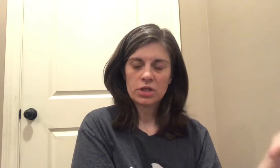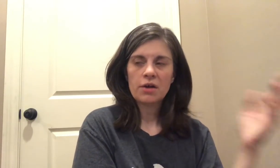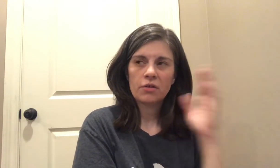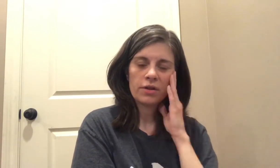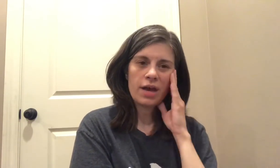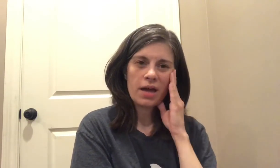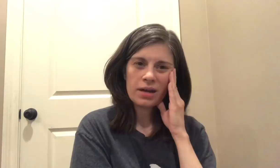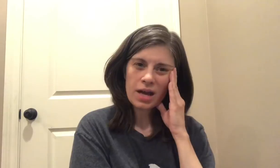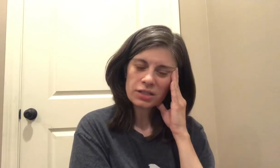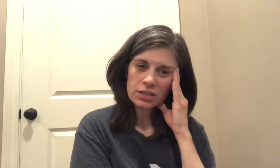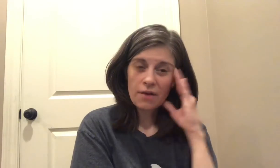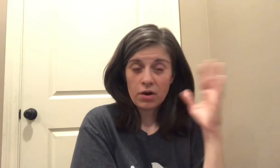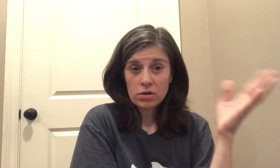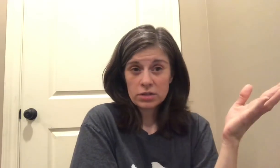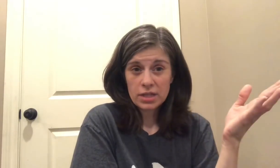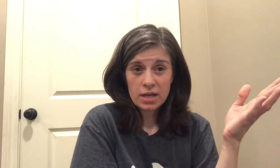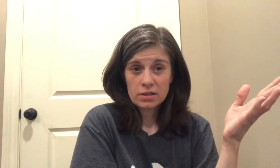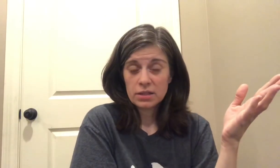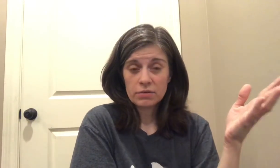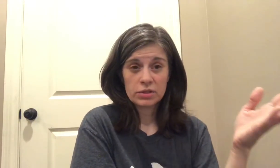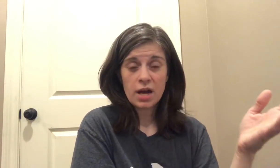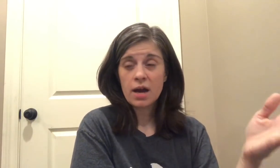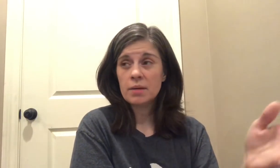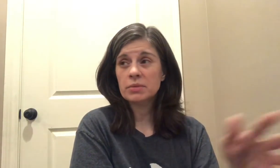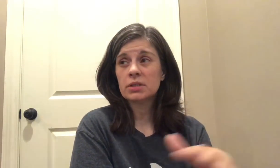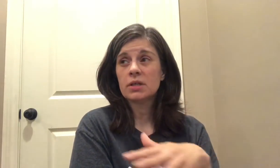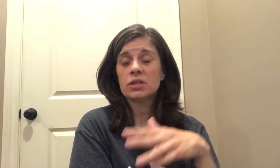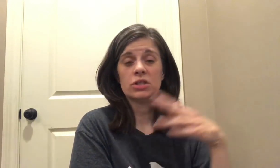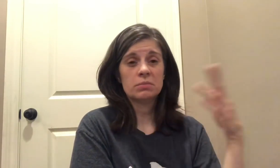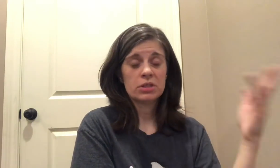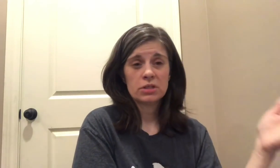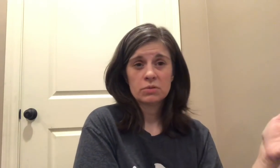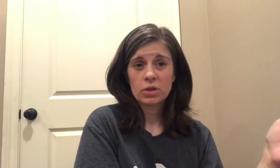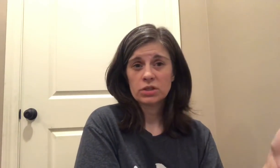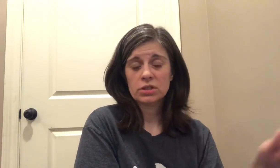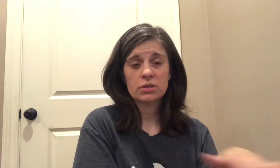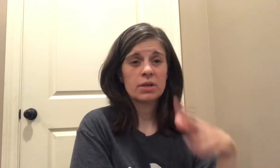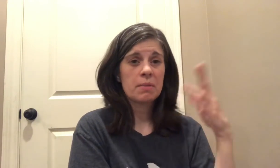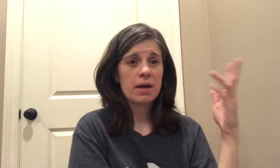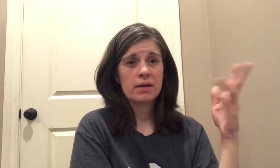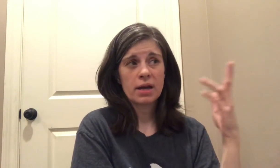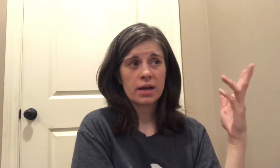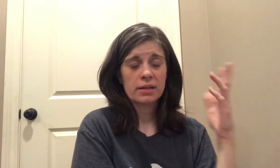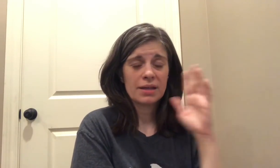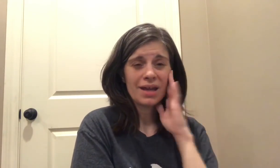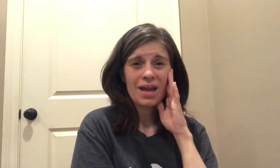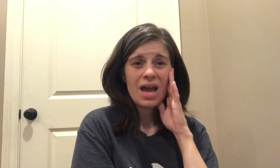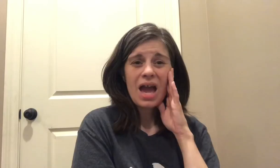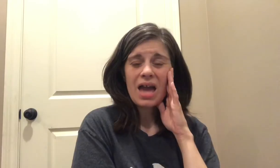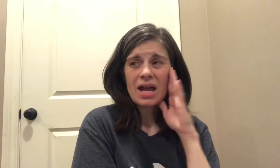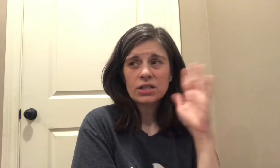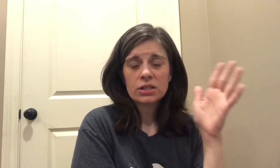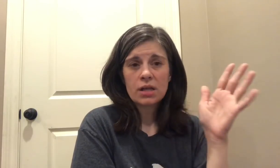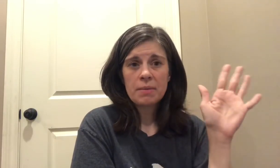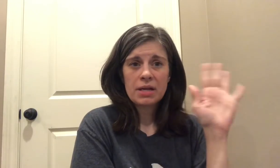child on that and I just I've heard her say it several times she's mentioned what she's doing about it that kind of thing and I just I mean